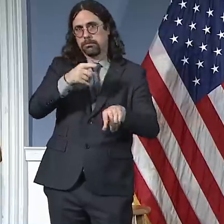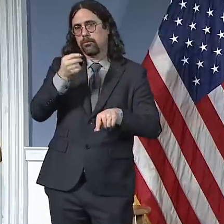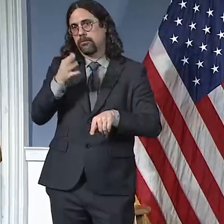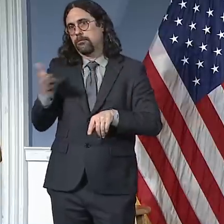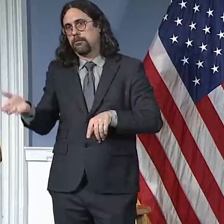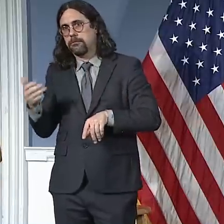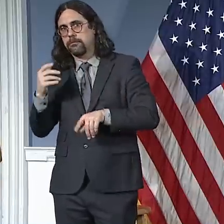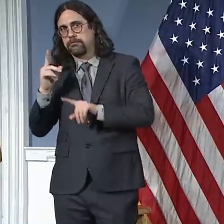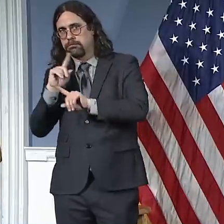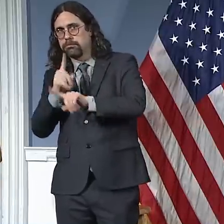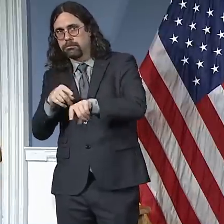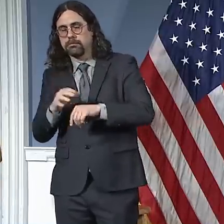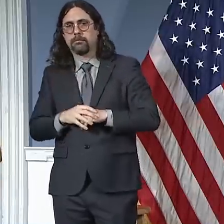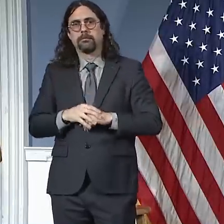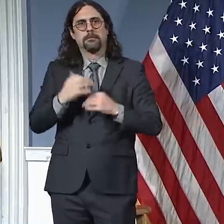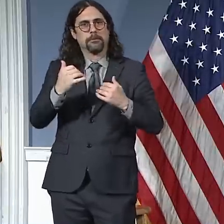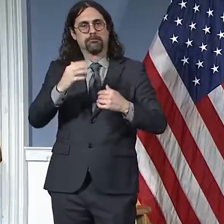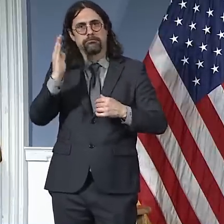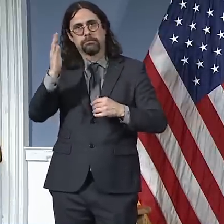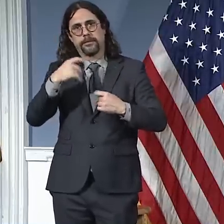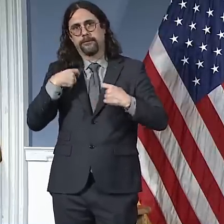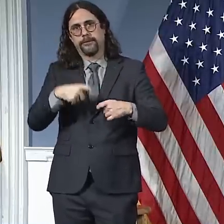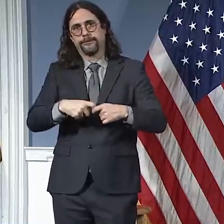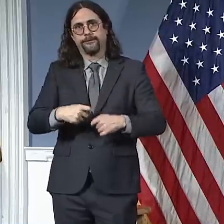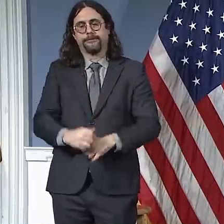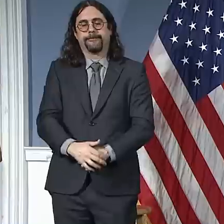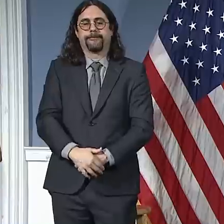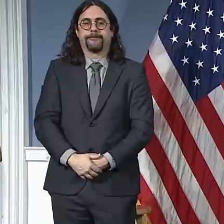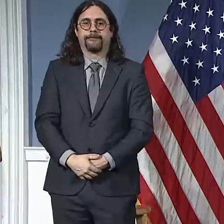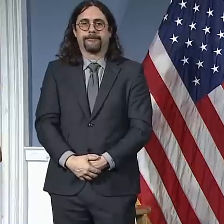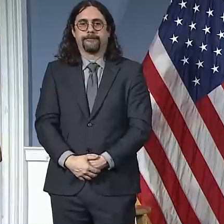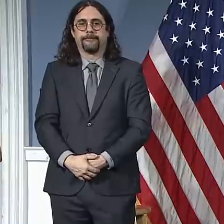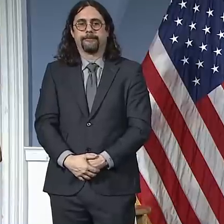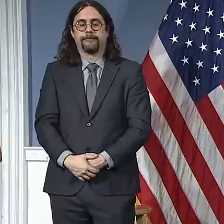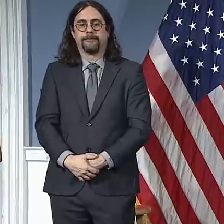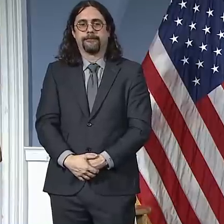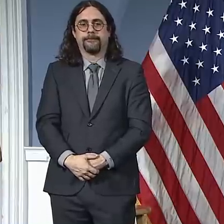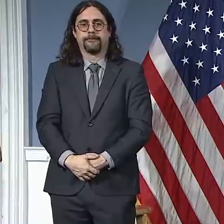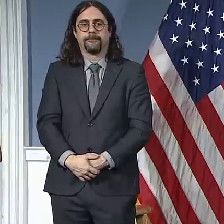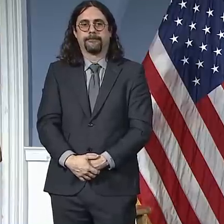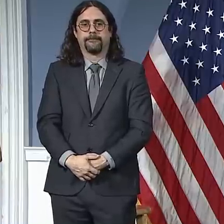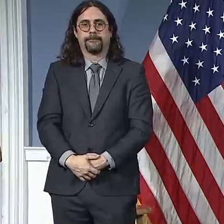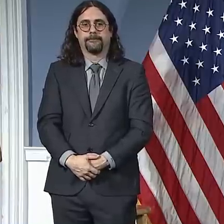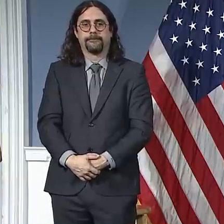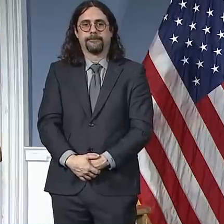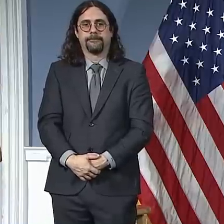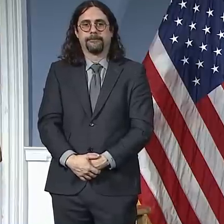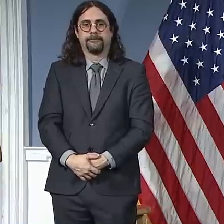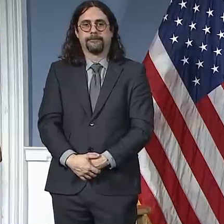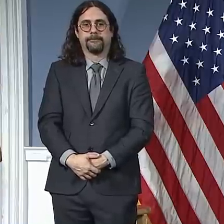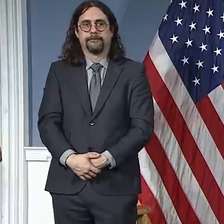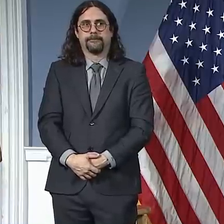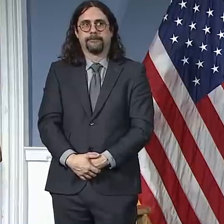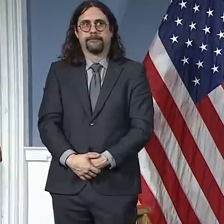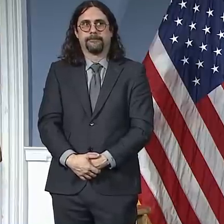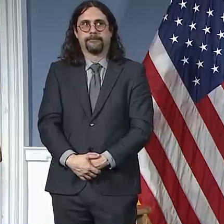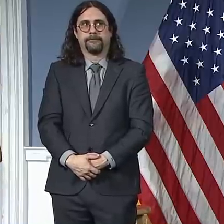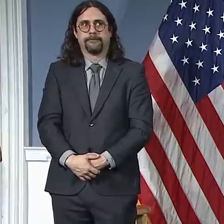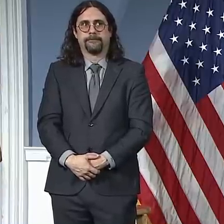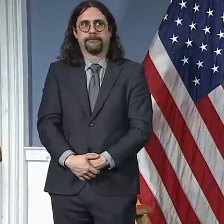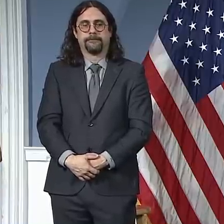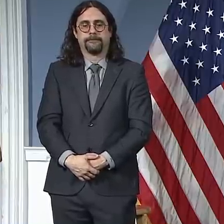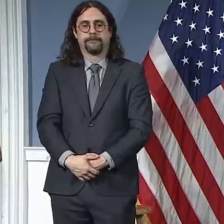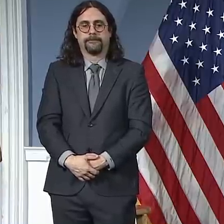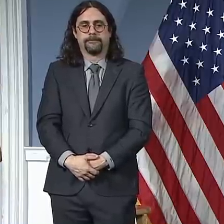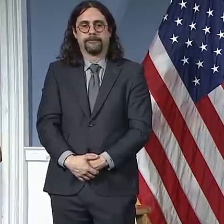Sé que la vida es muy diferente para los neoyorquinos comparado con hace